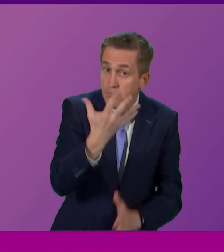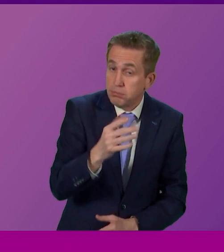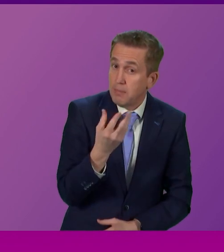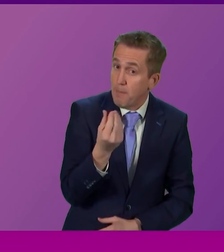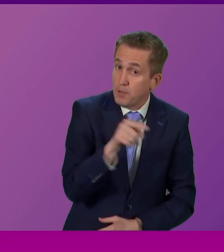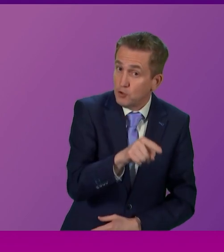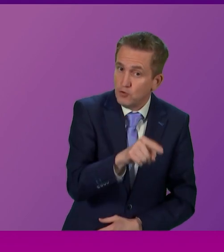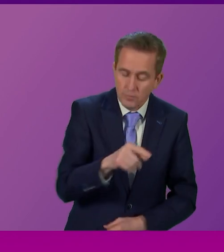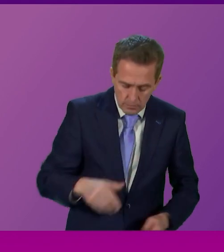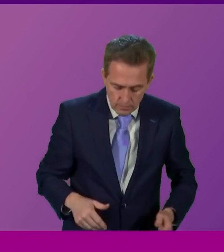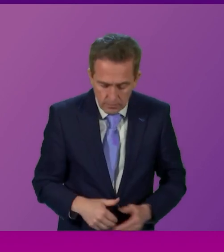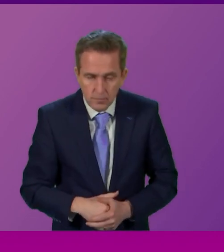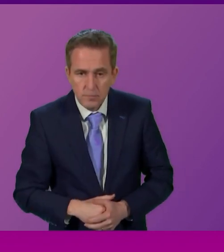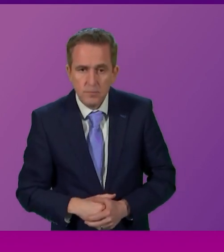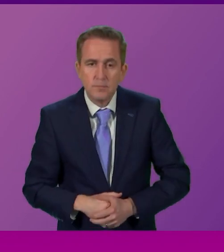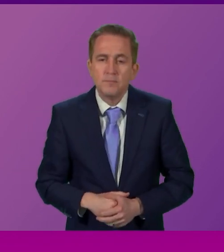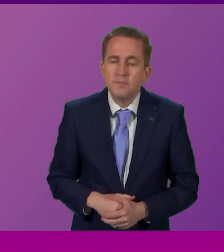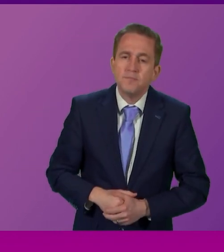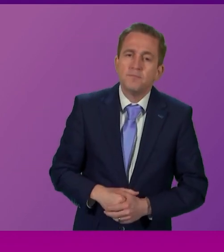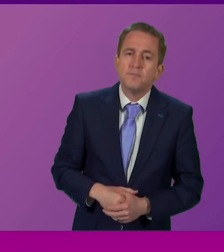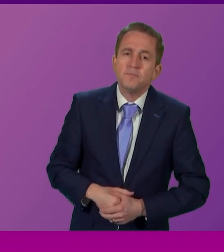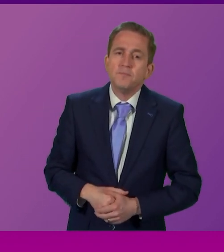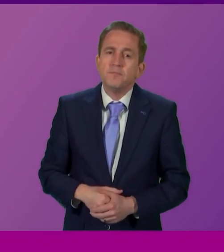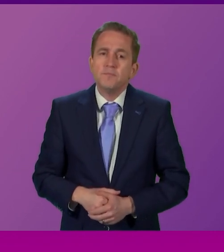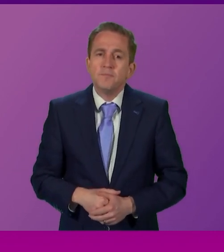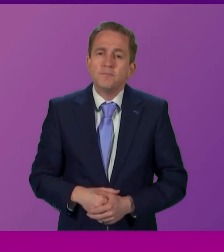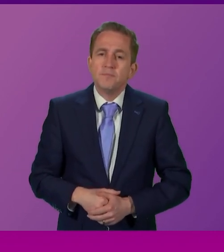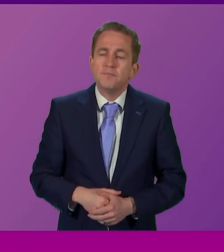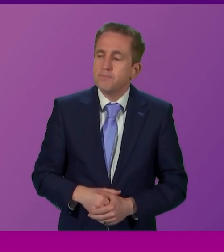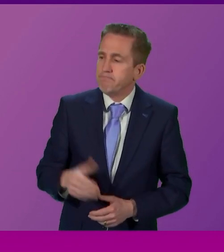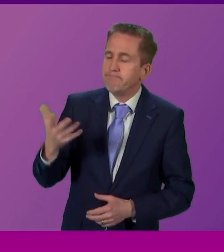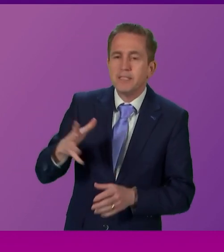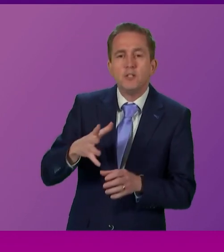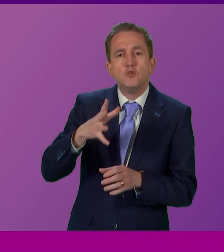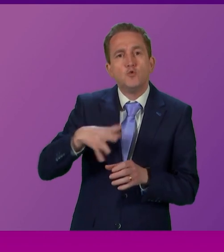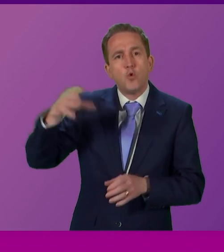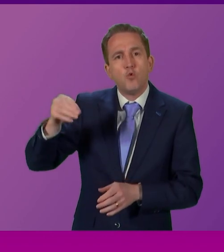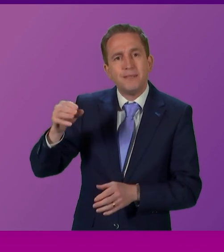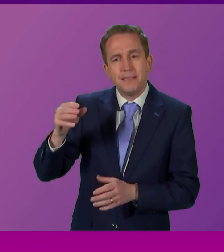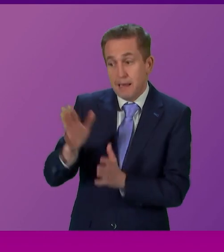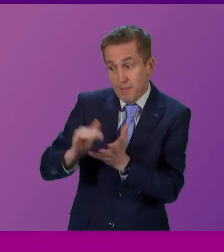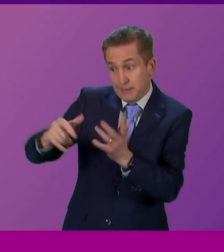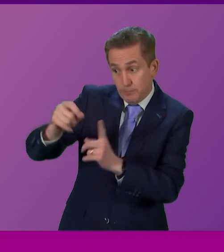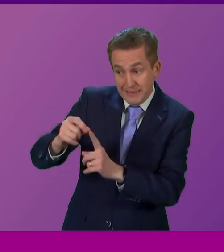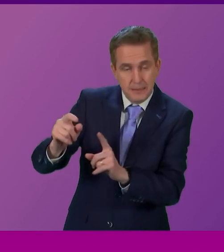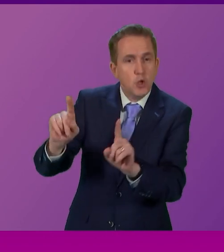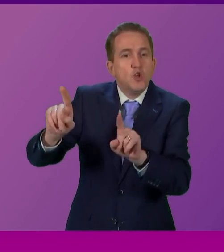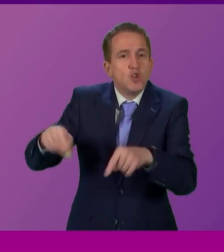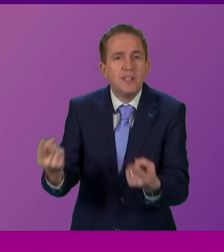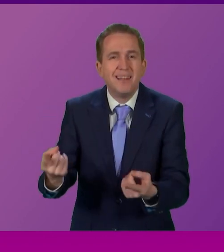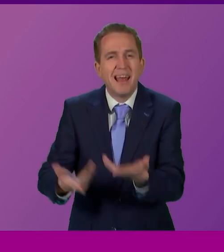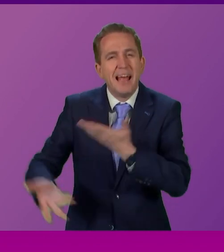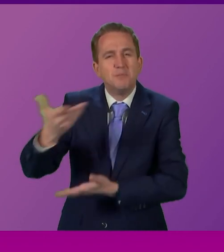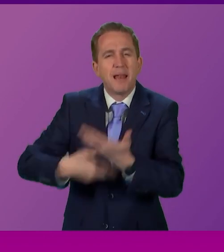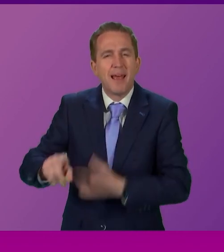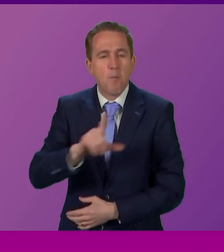I note the member from the Conservative benches could not explain why it is